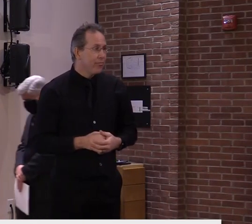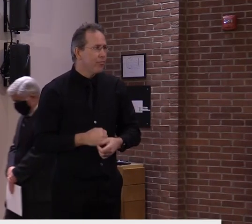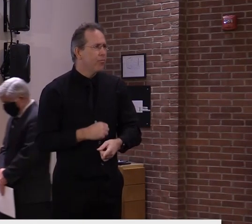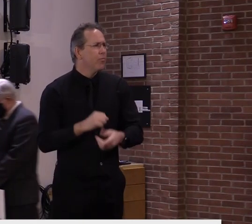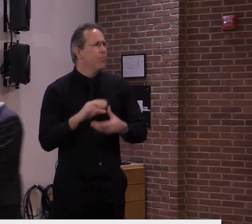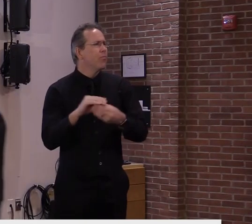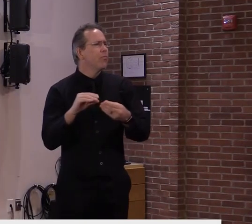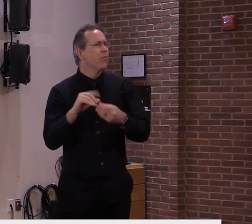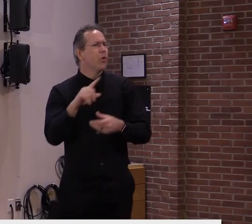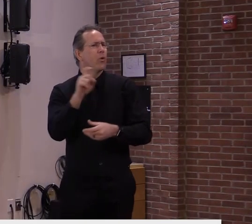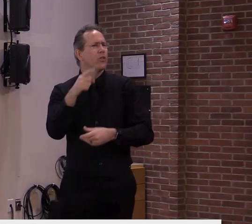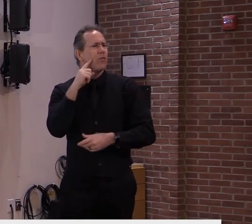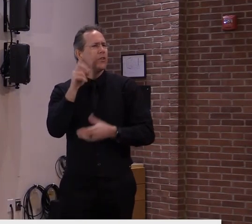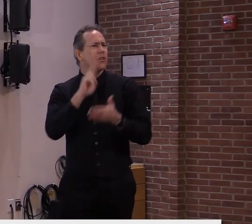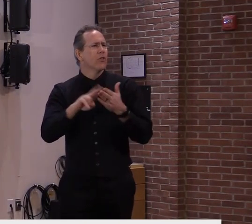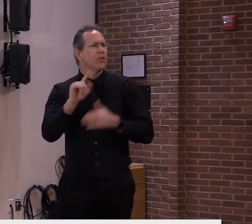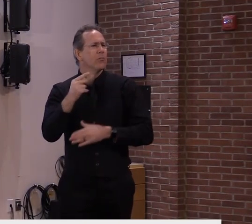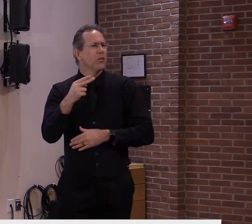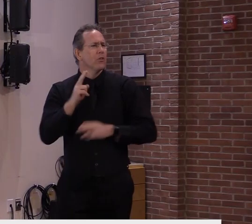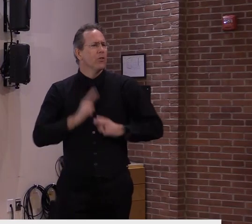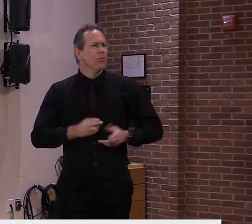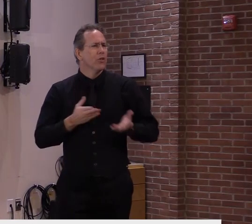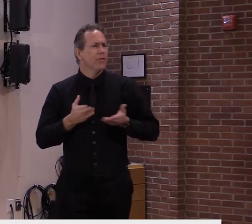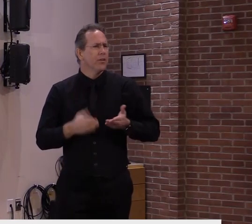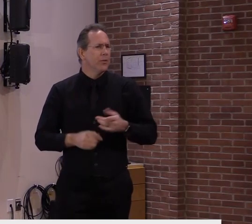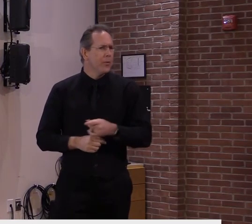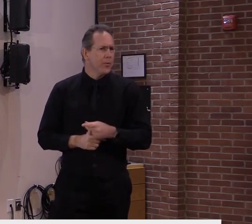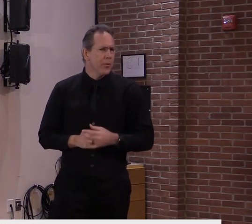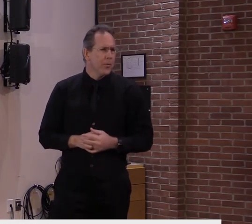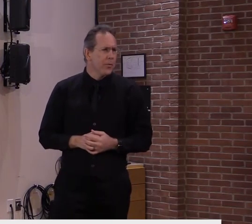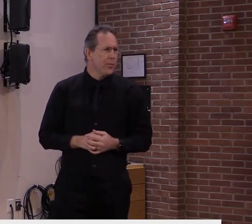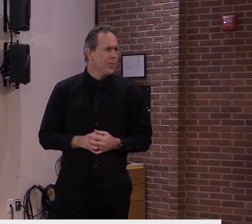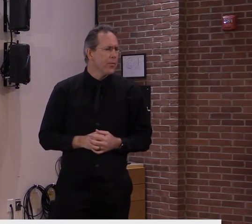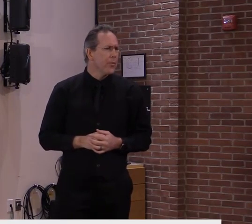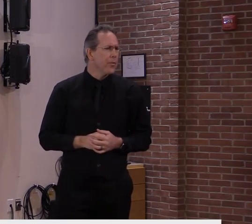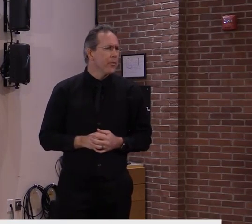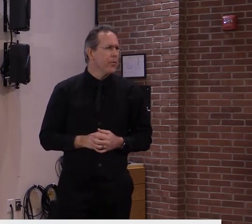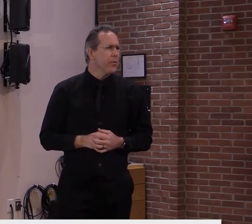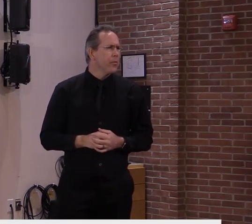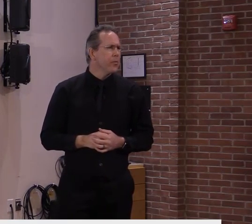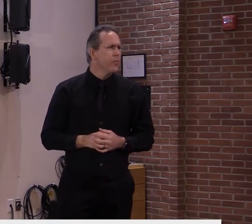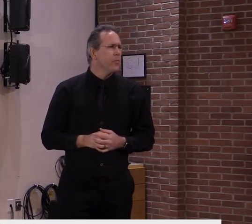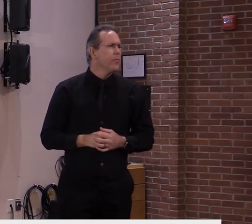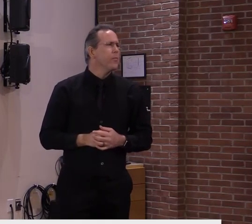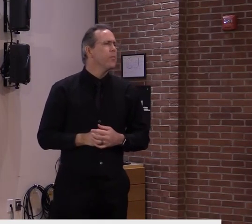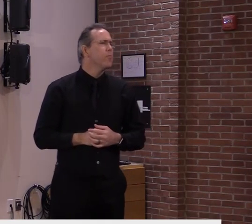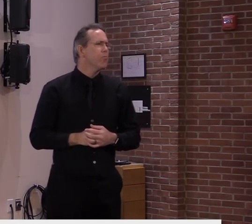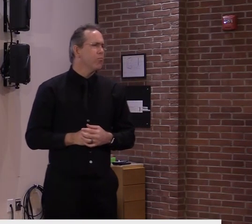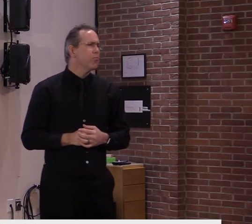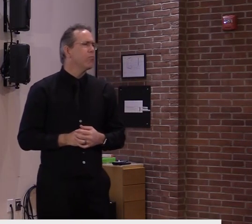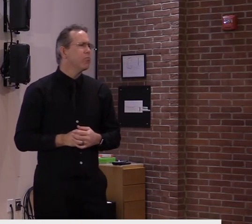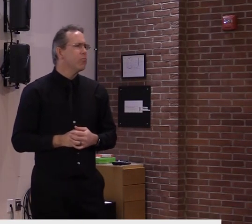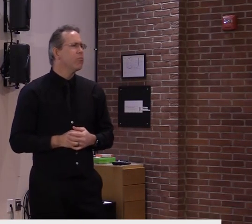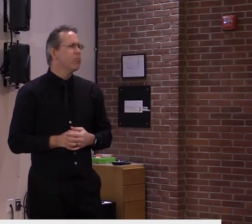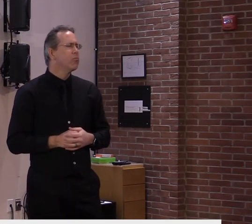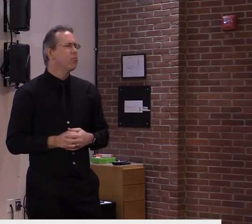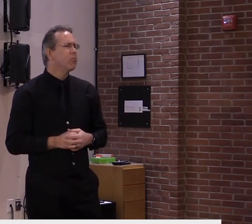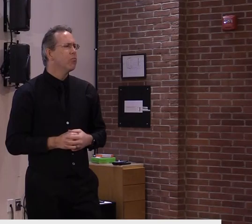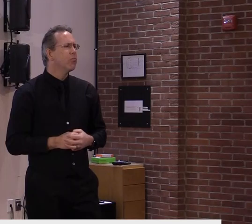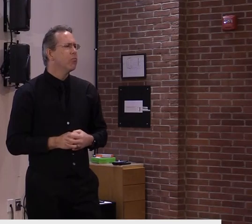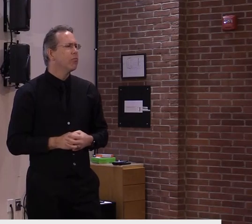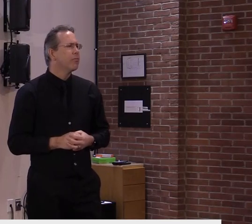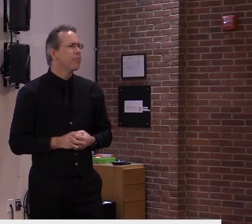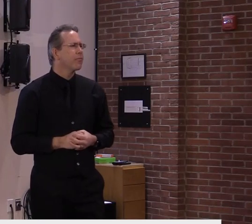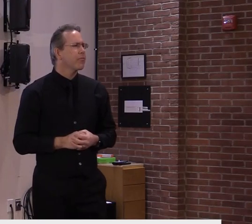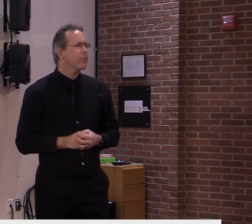who's going to be eligible to register for the vaccine on the 25th, and wanted to know if they go through the website, will they be able to